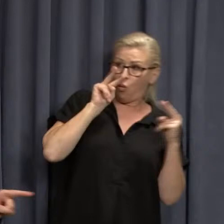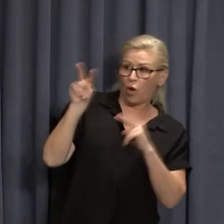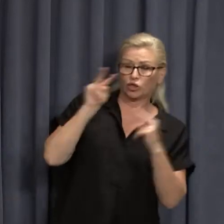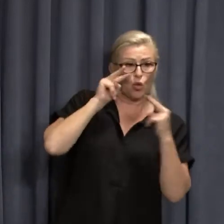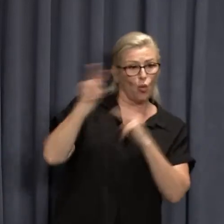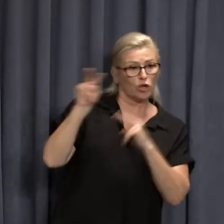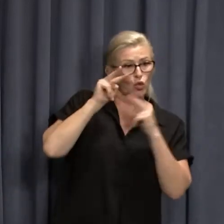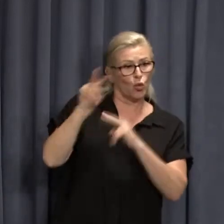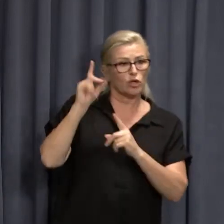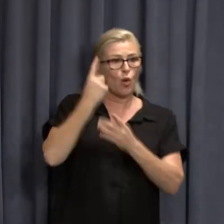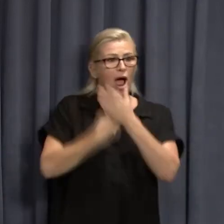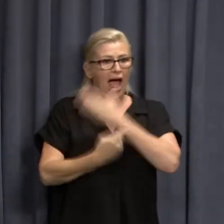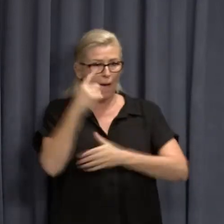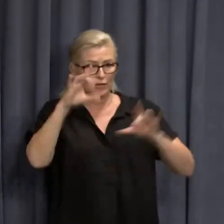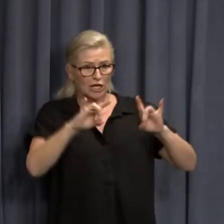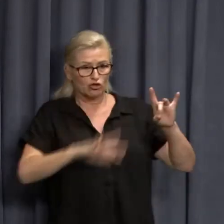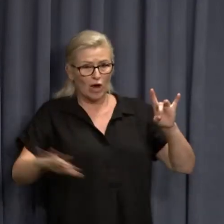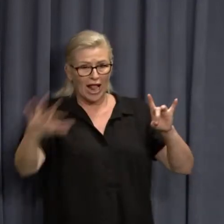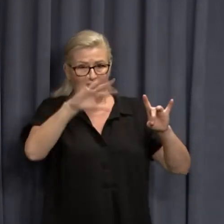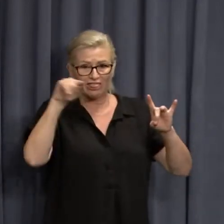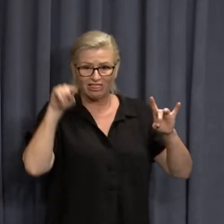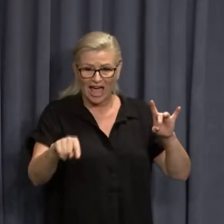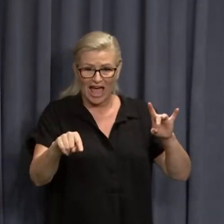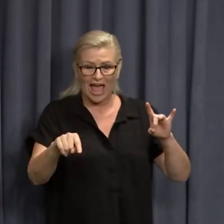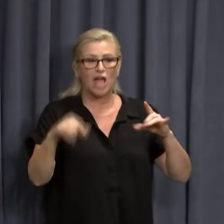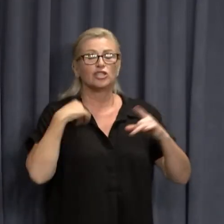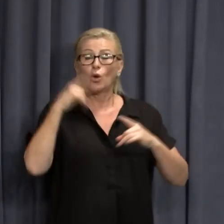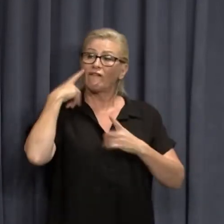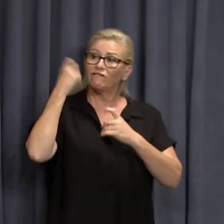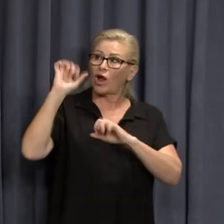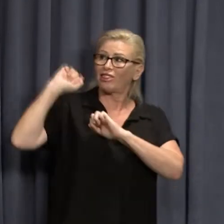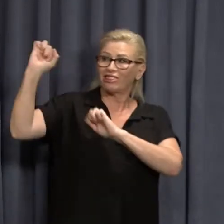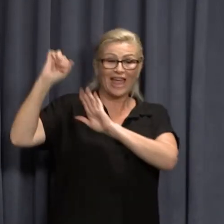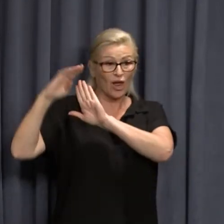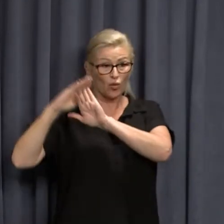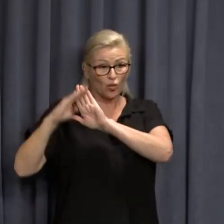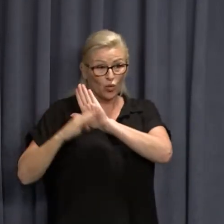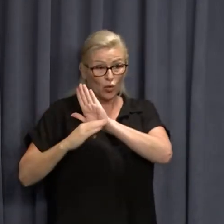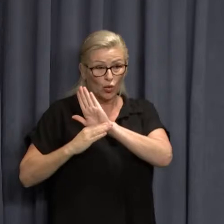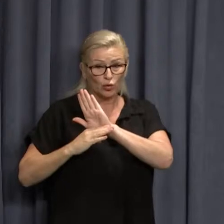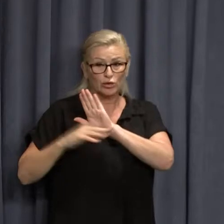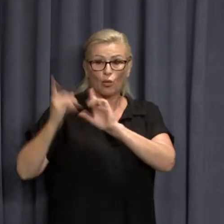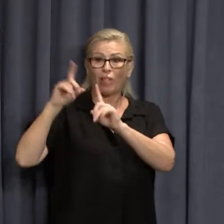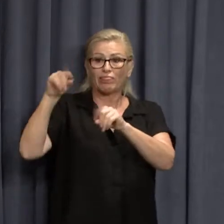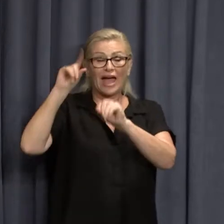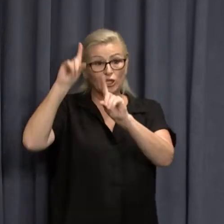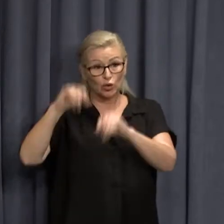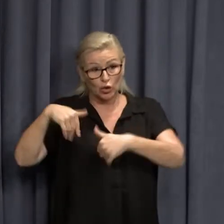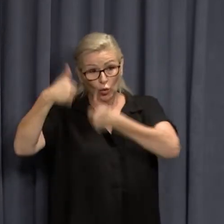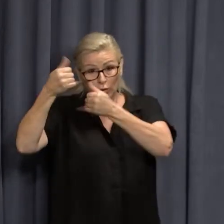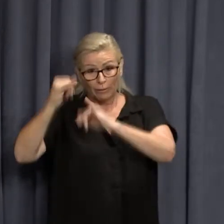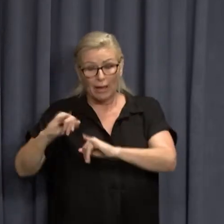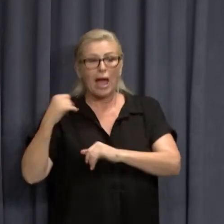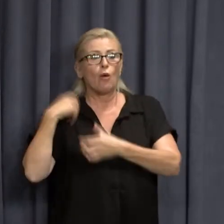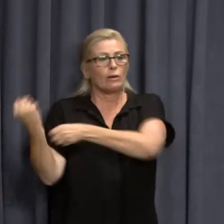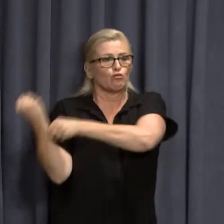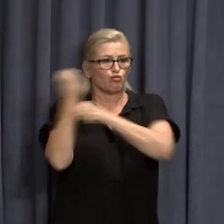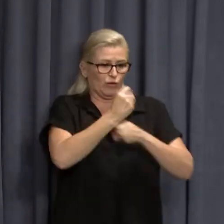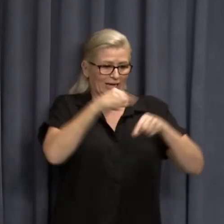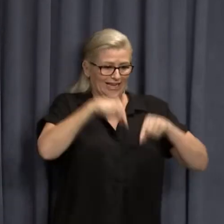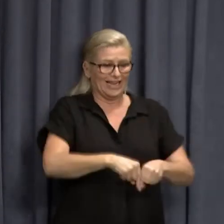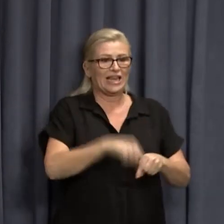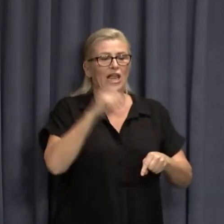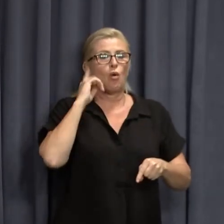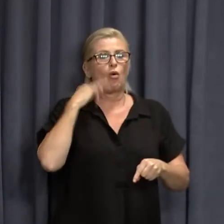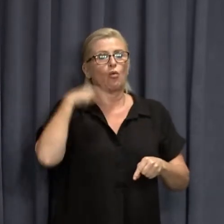exactly how it works over there so that we get the latest set of rules and based upon best practice in the east to roll out when we